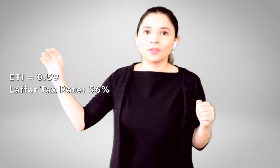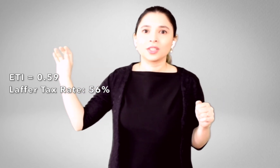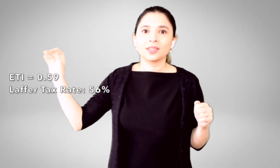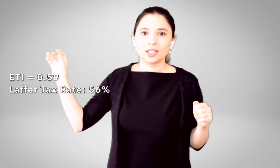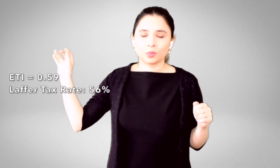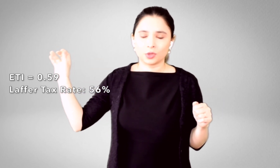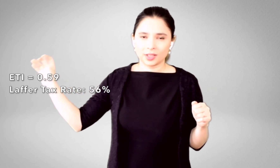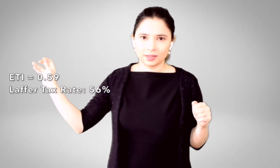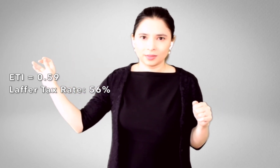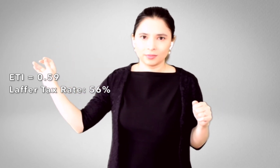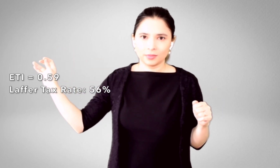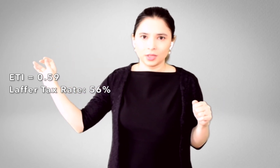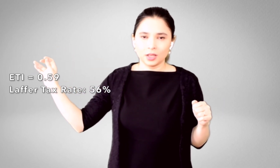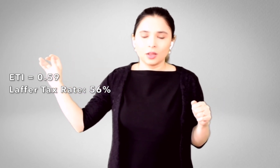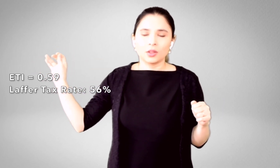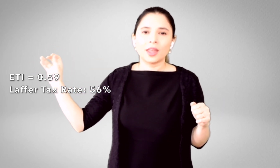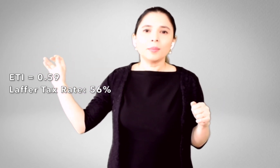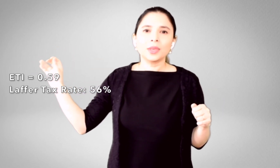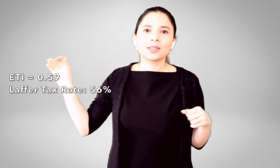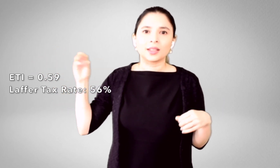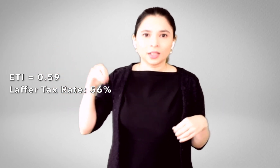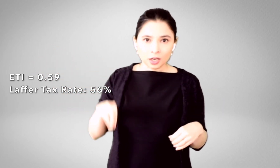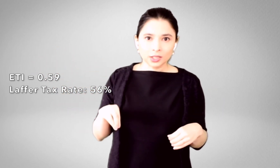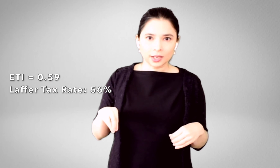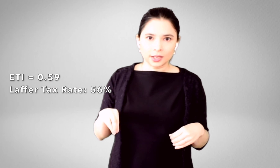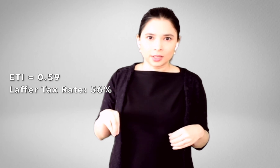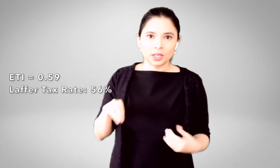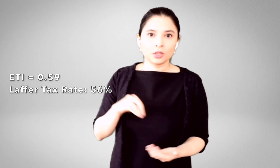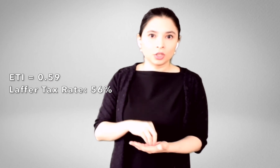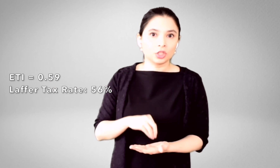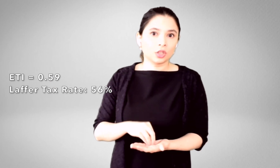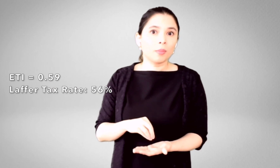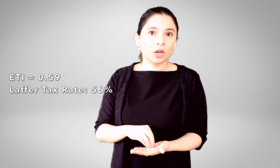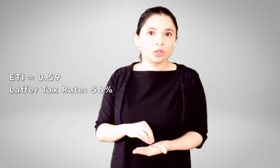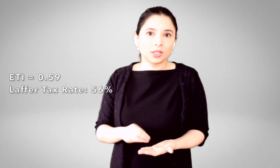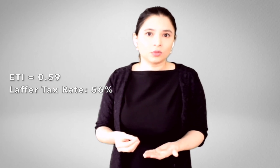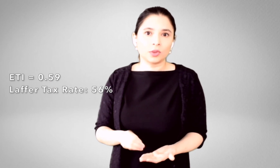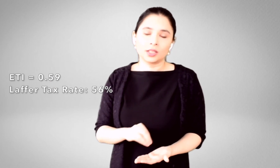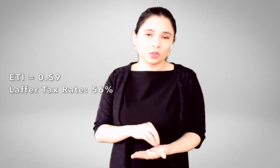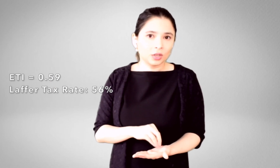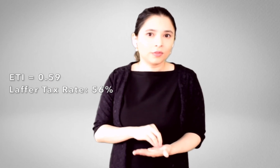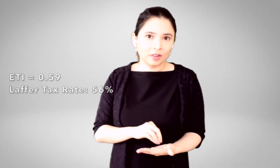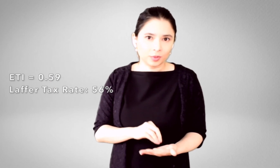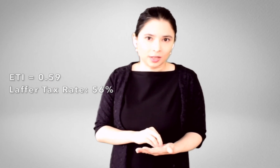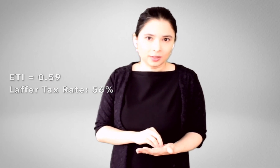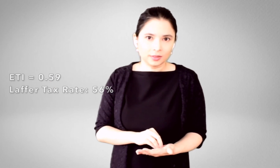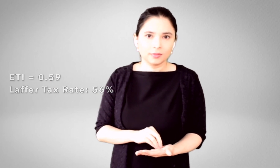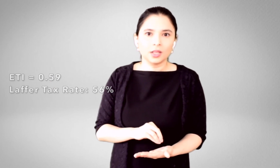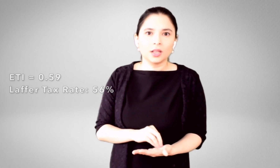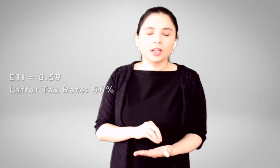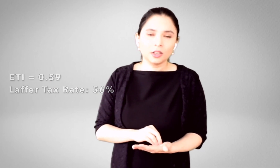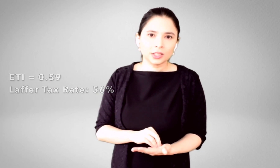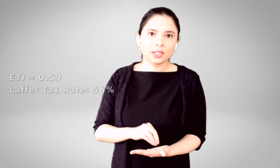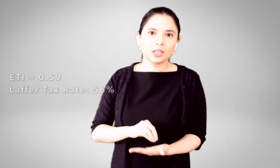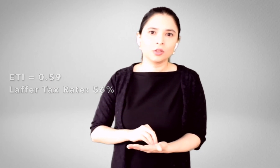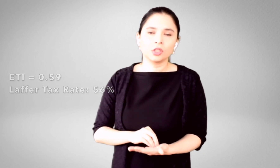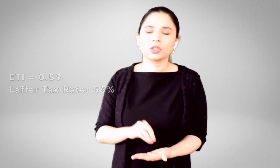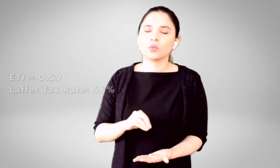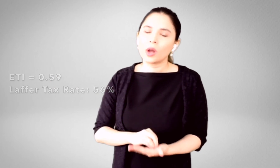56%. That means that currently, Indonesia's top marginal tax rate is 25%. Currently, Indonesia is